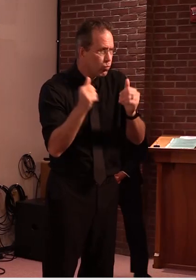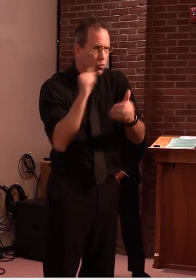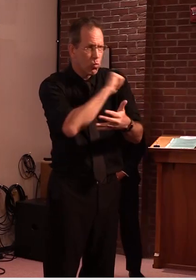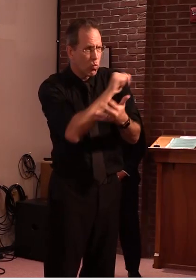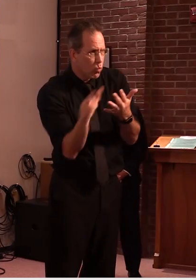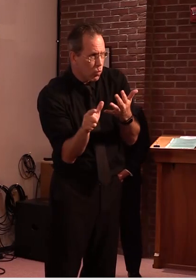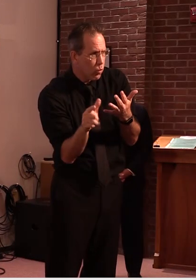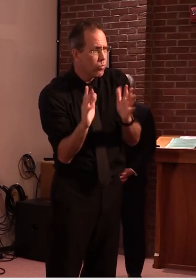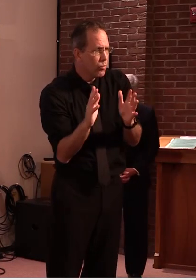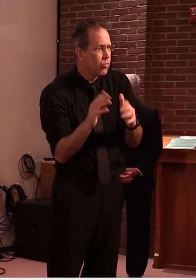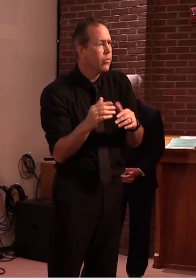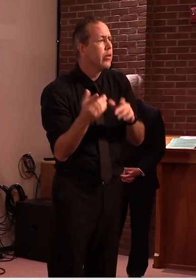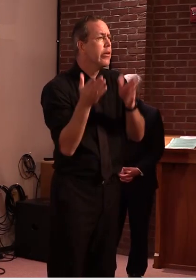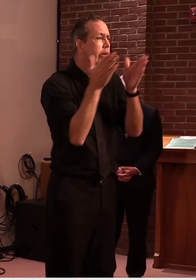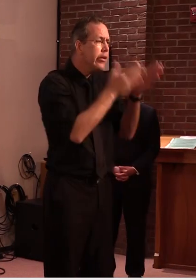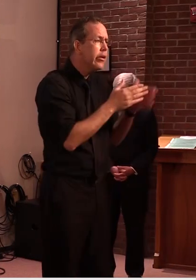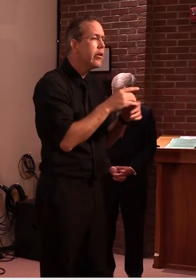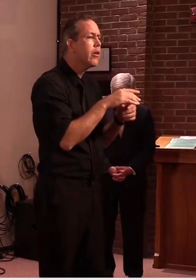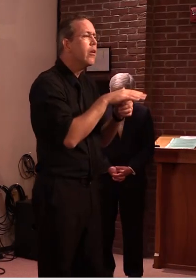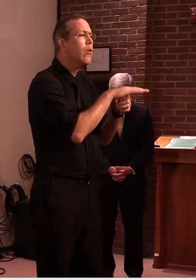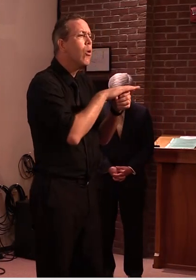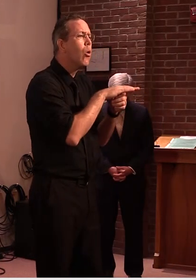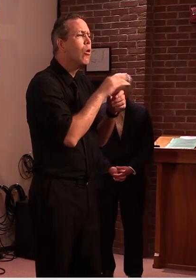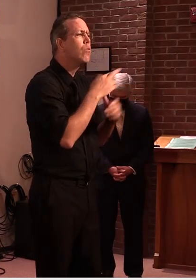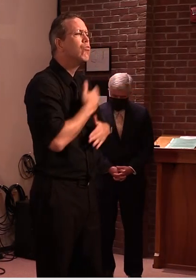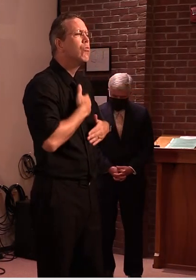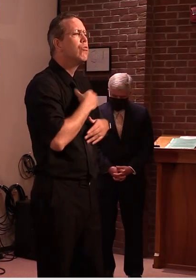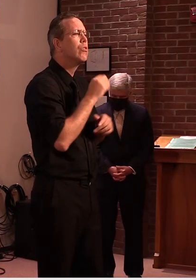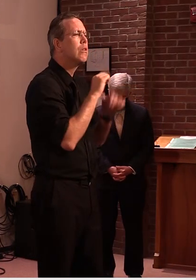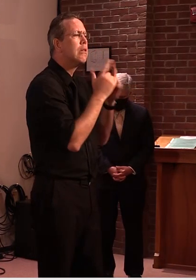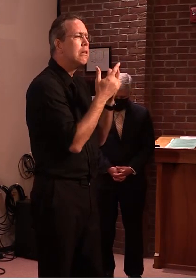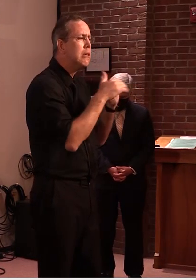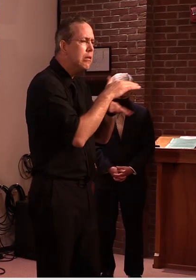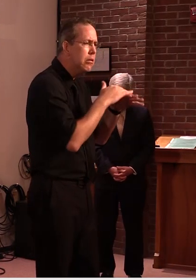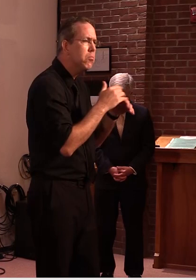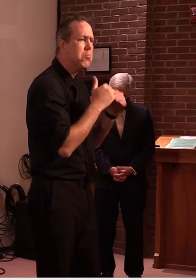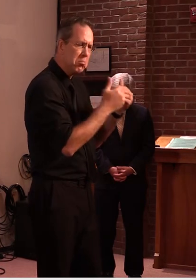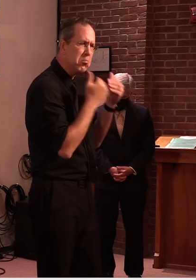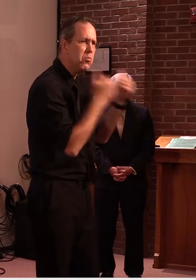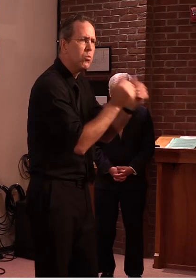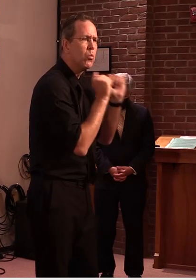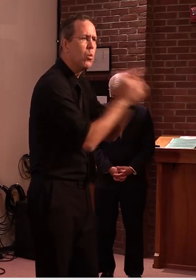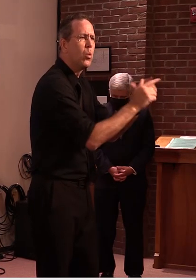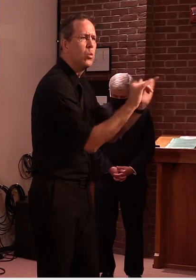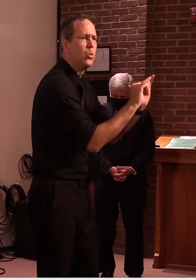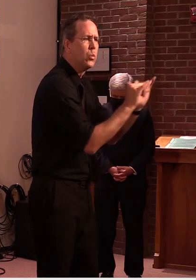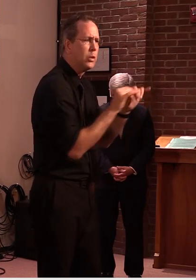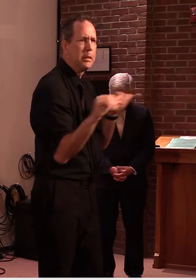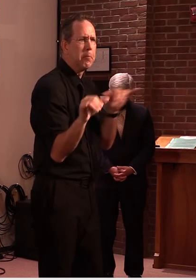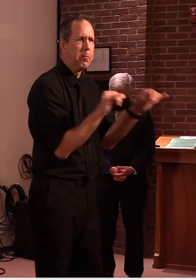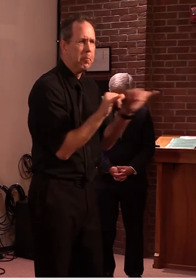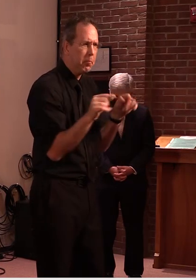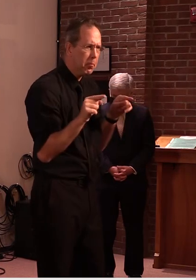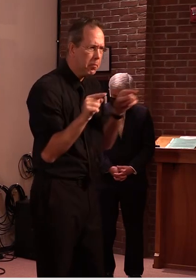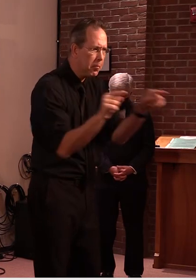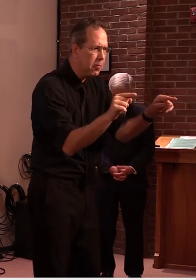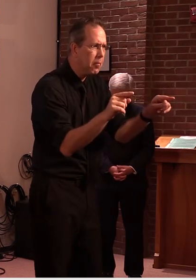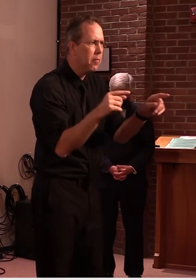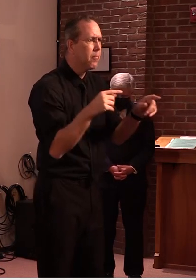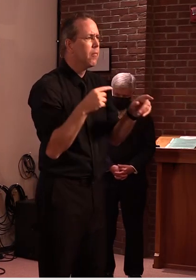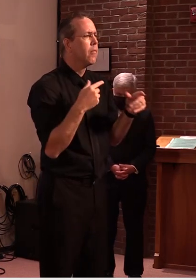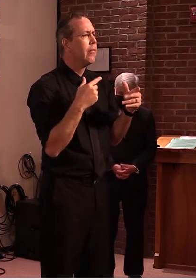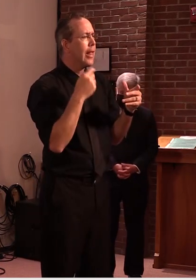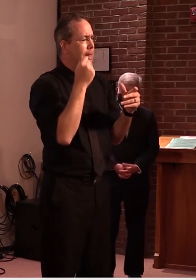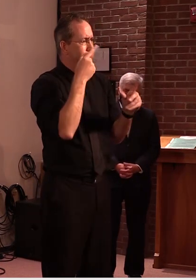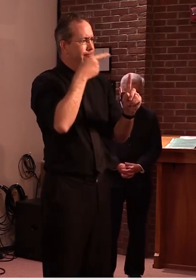with recreational sports leaders obviously the higher contact the activity the more interested we are in